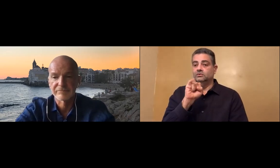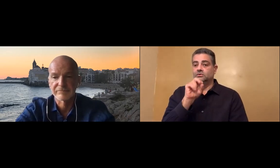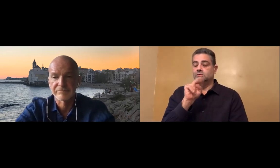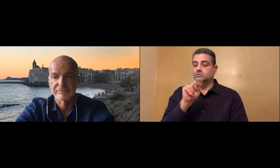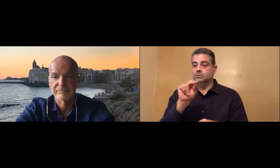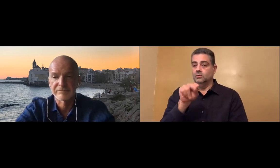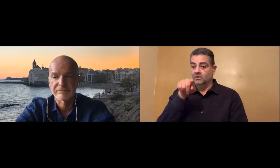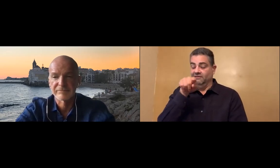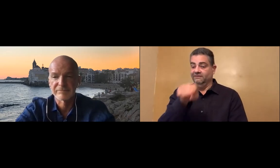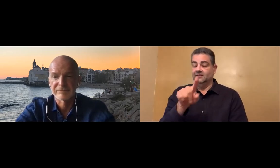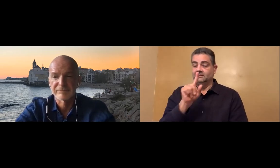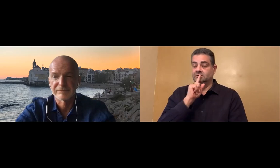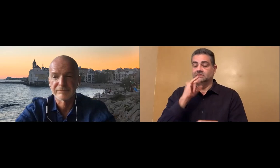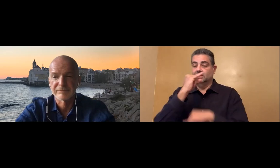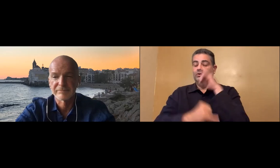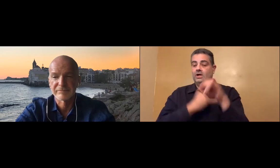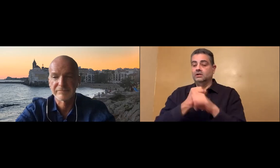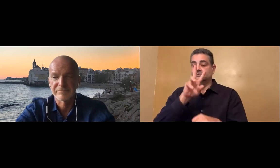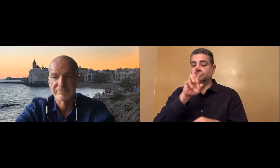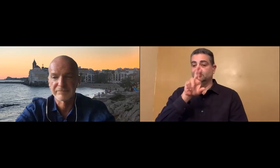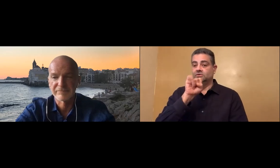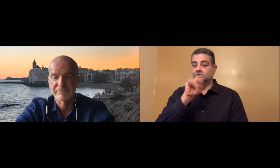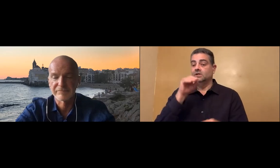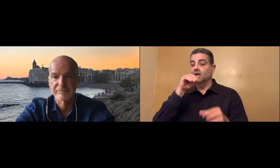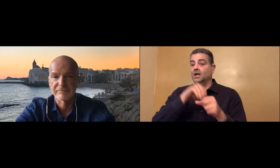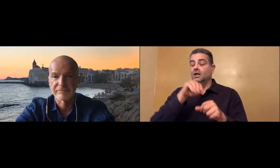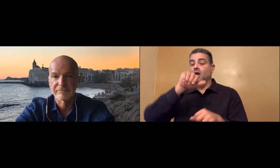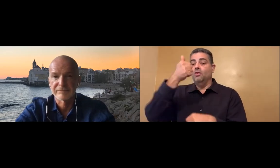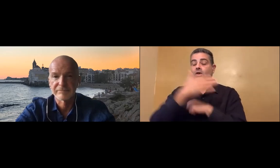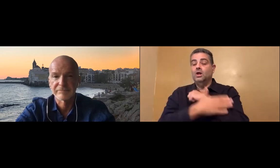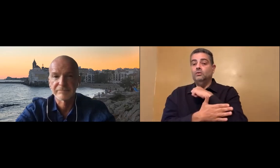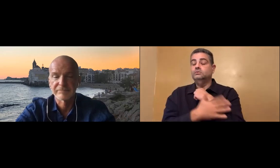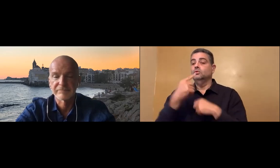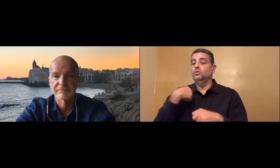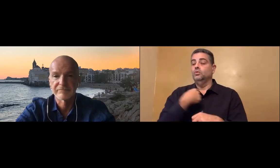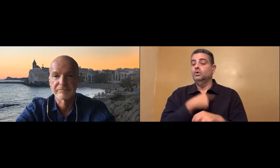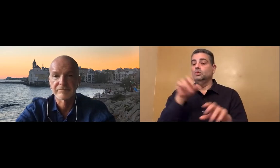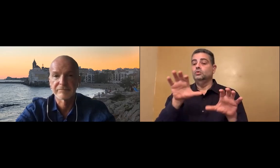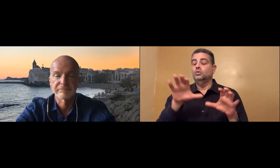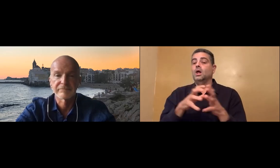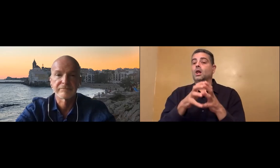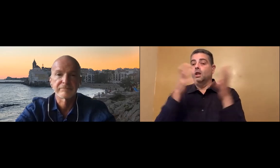This is not a US-only version that I've shown you. This is the international version of the software.